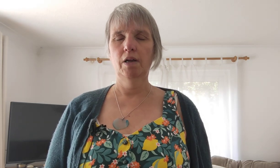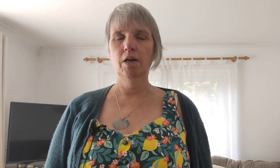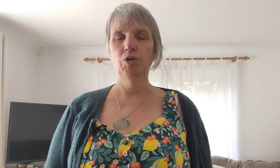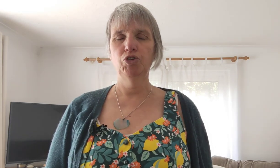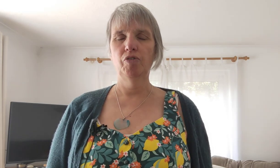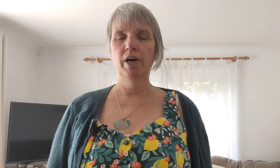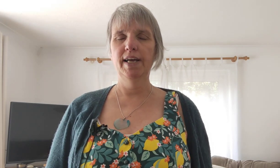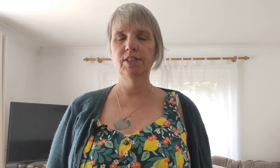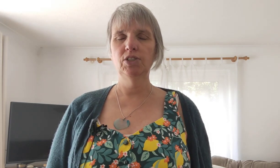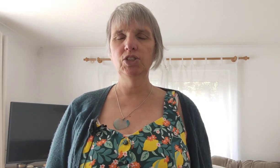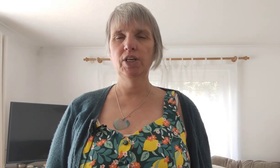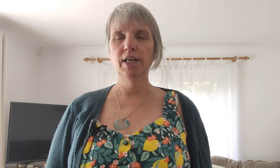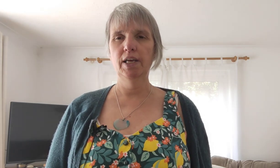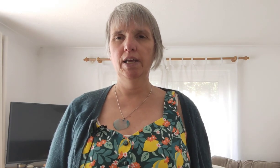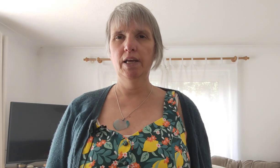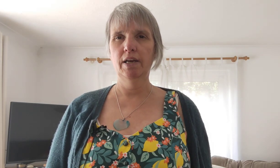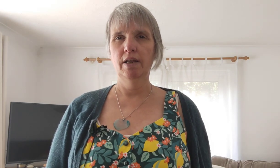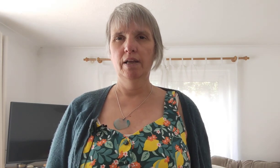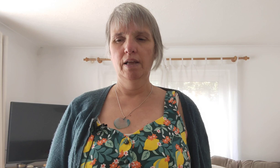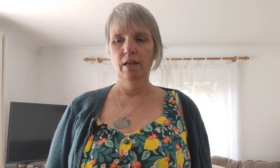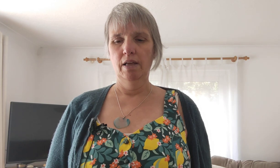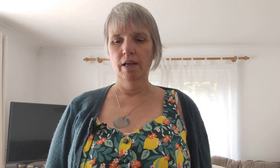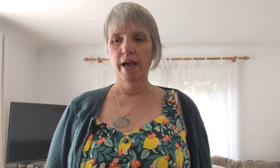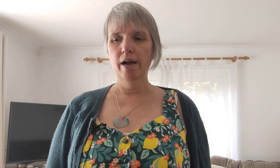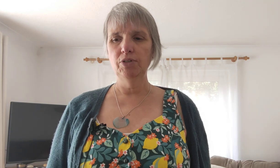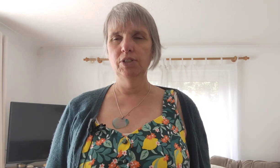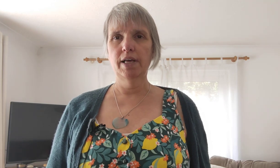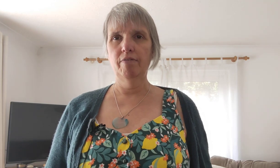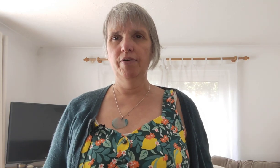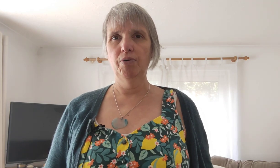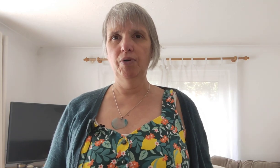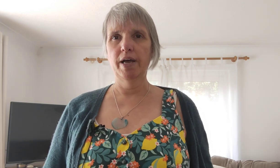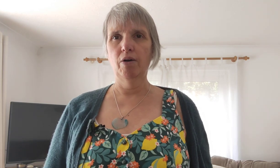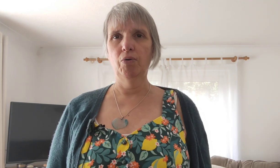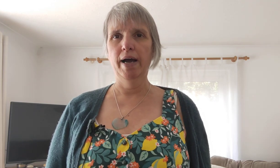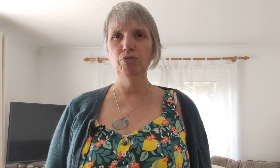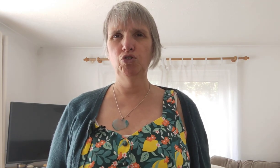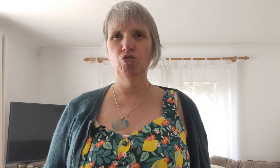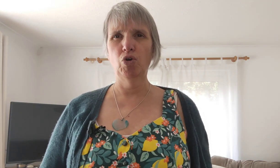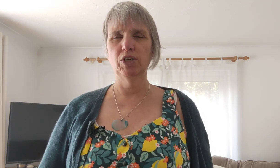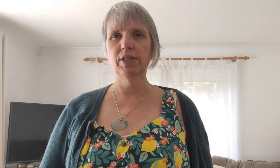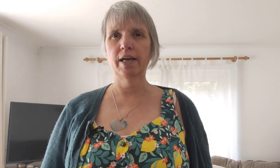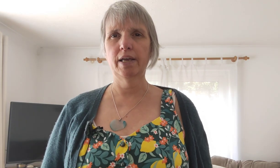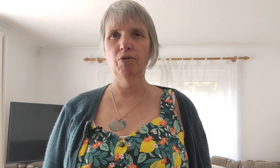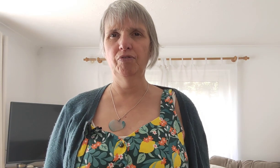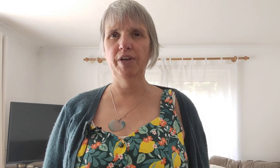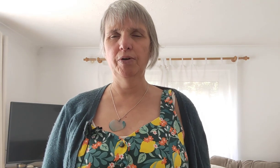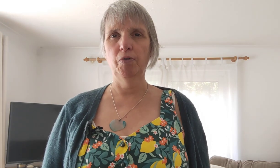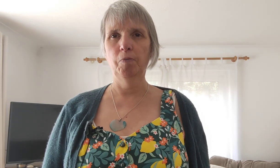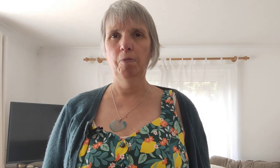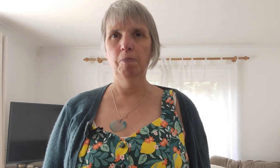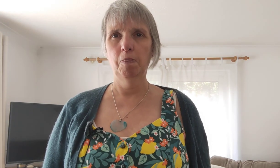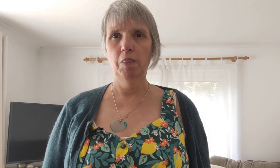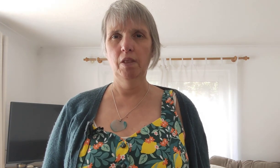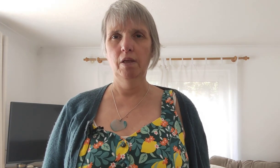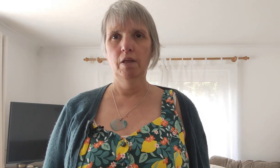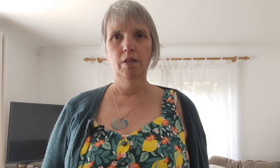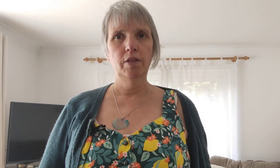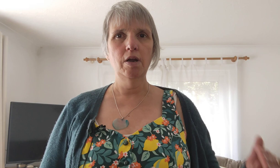close your eyes and just checking in how does that feel now how strong does that guilt feel the